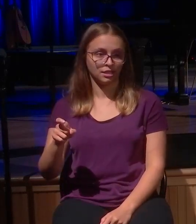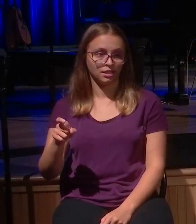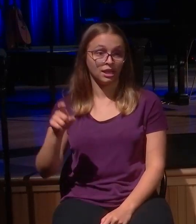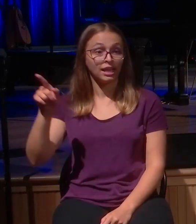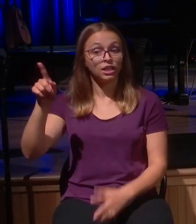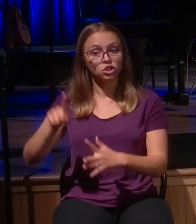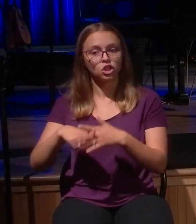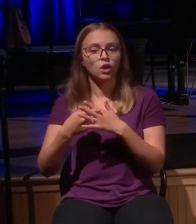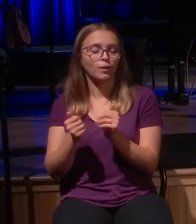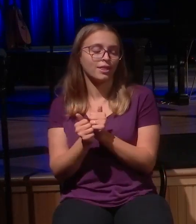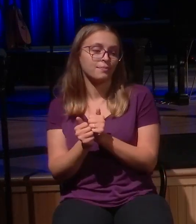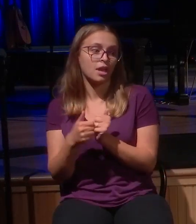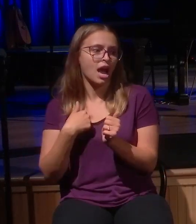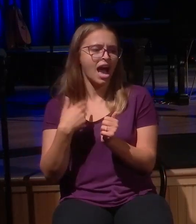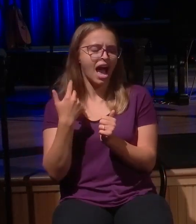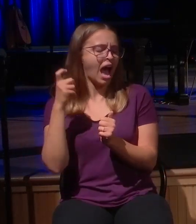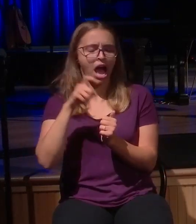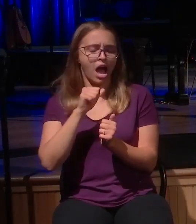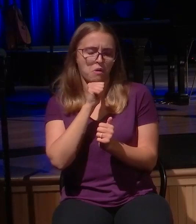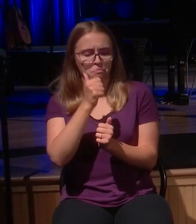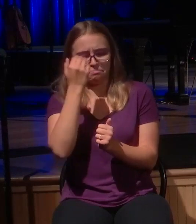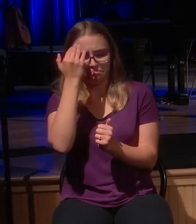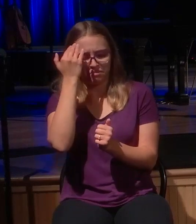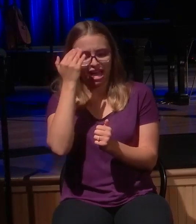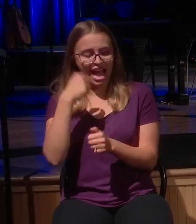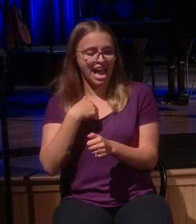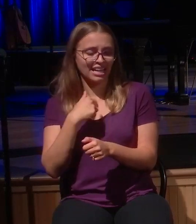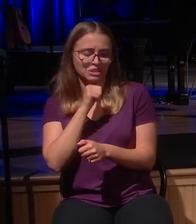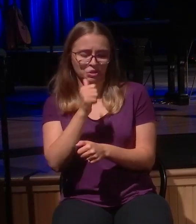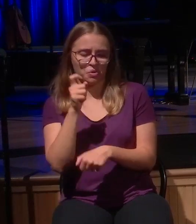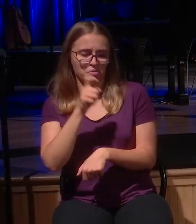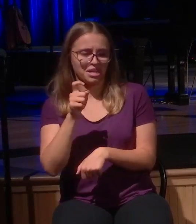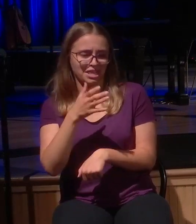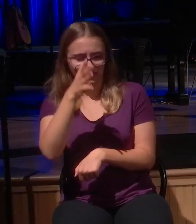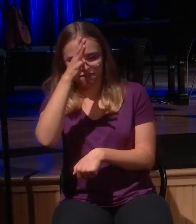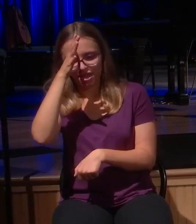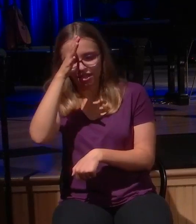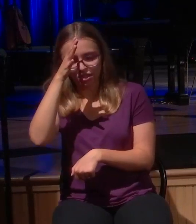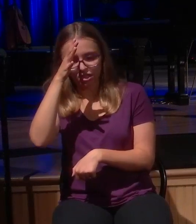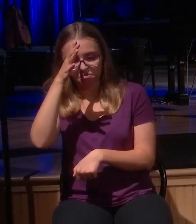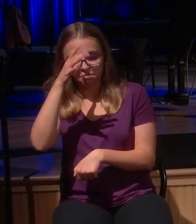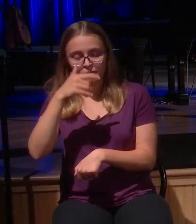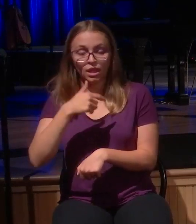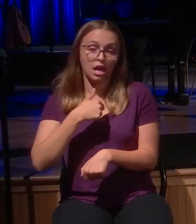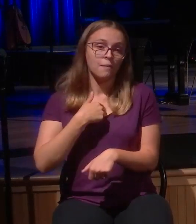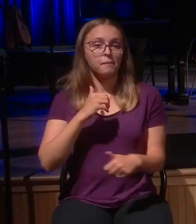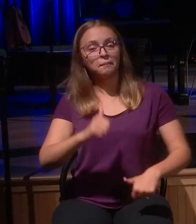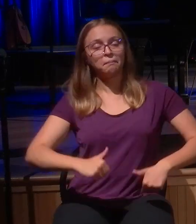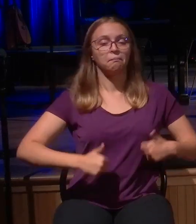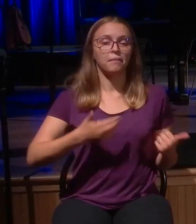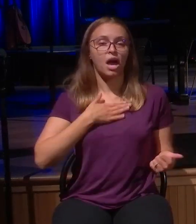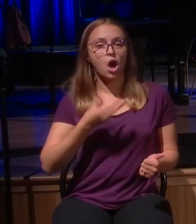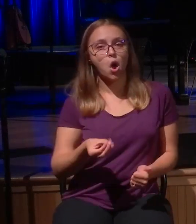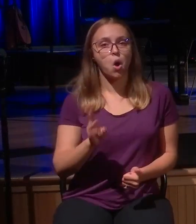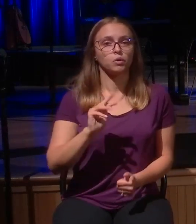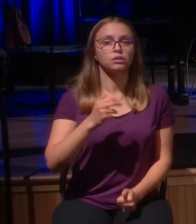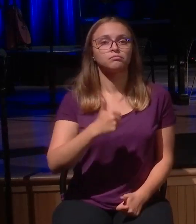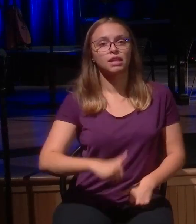without the father. All of a sudden, led to this ruin of, boy, life is hard without the father. A famine hits. The